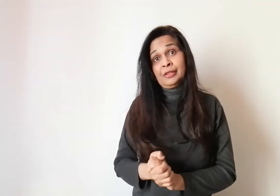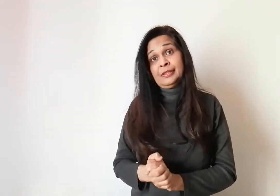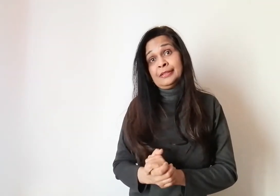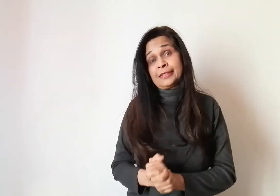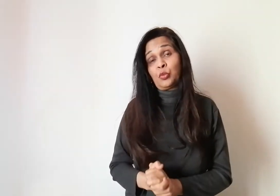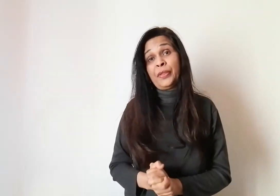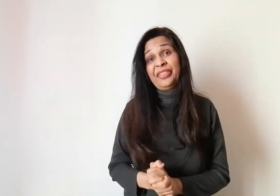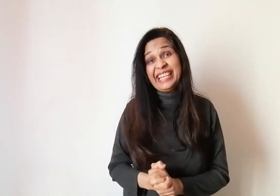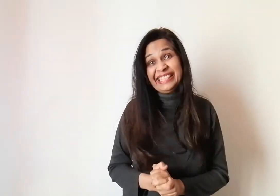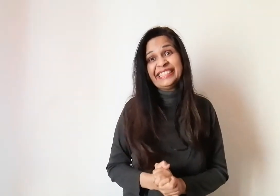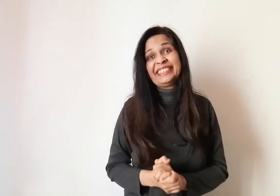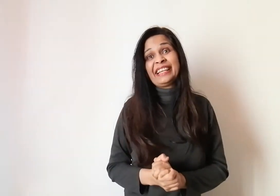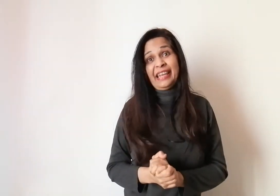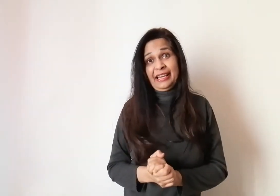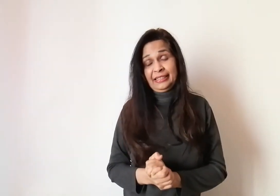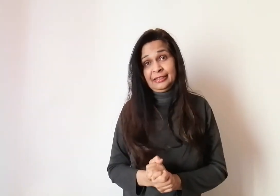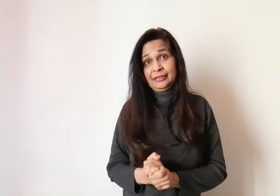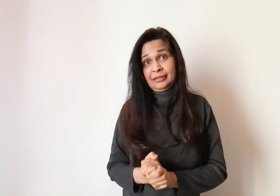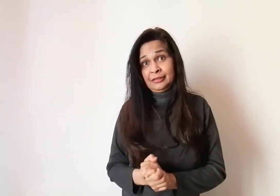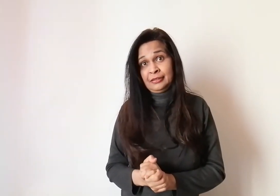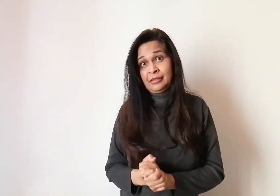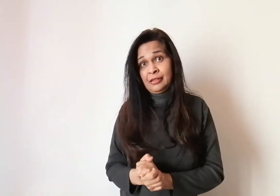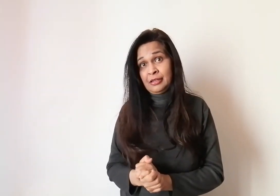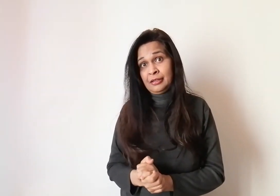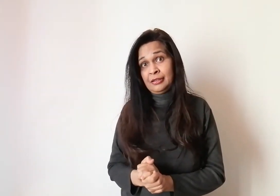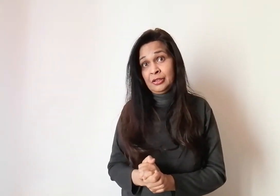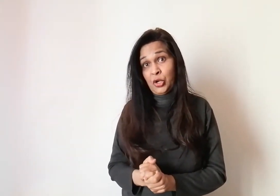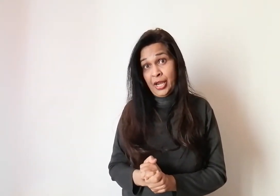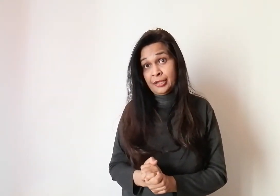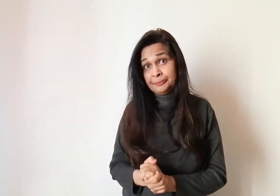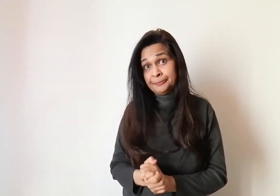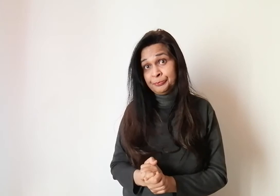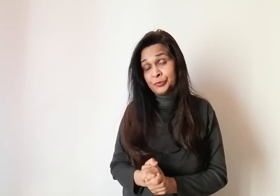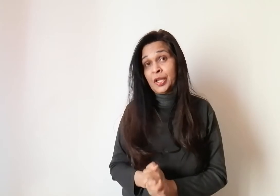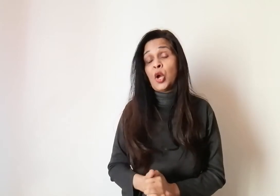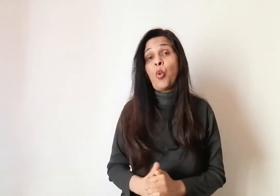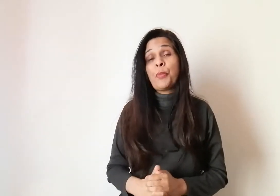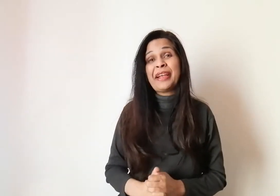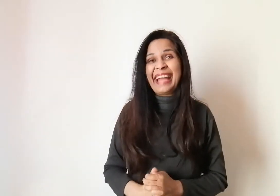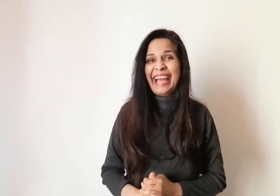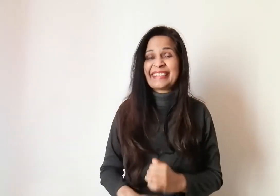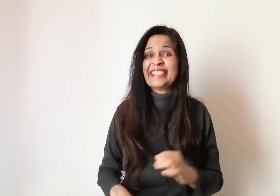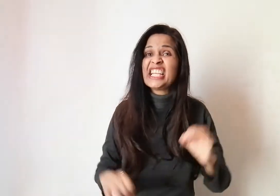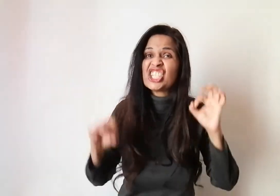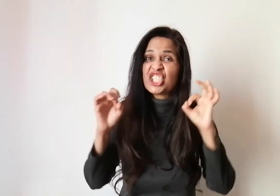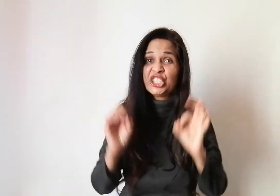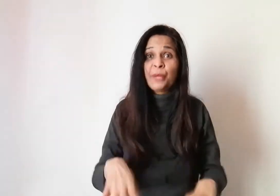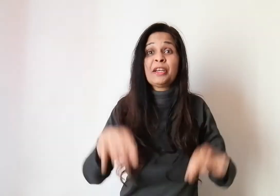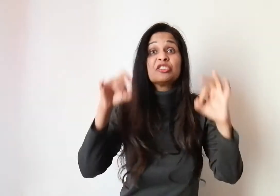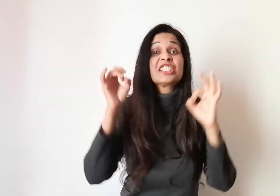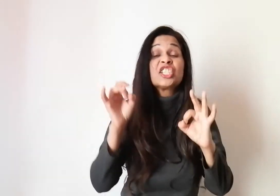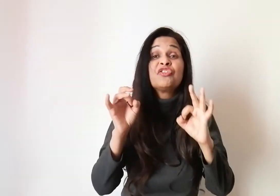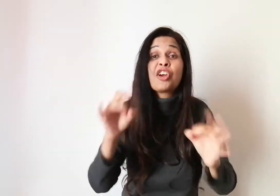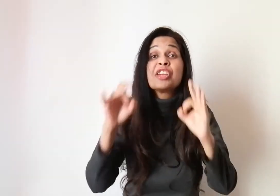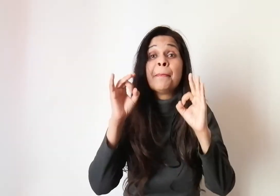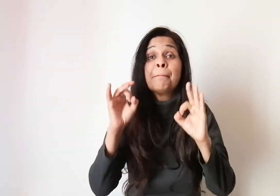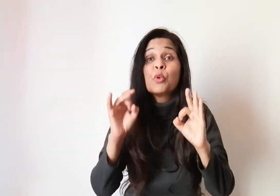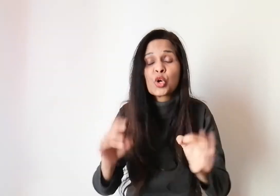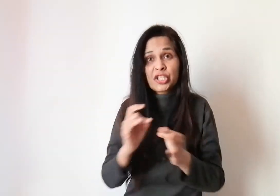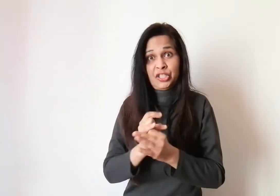So we need that in Guyana. Okay? We will guys like and share because this is very important